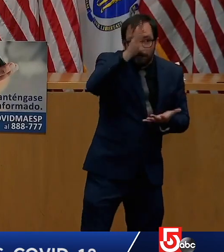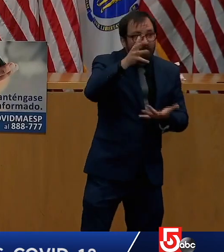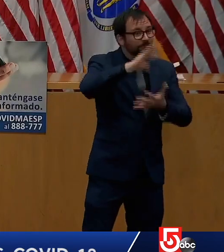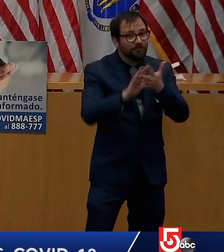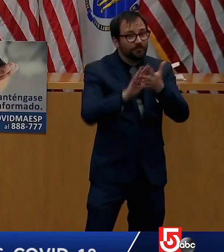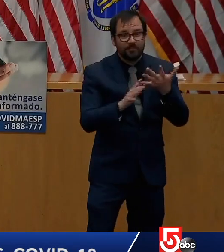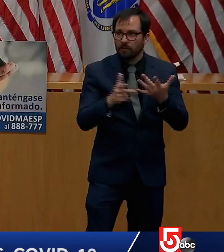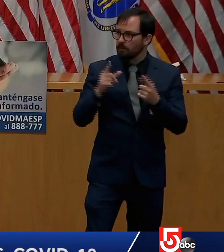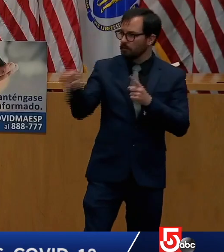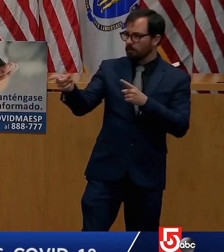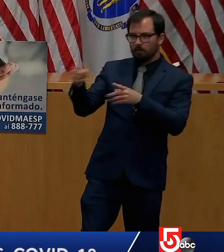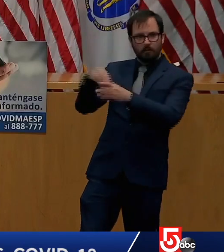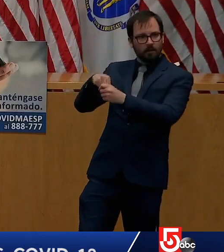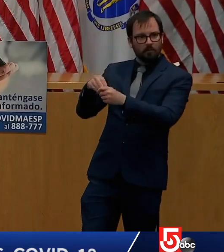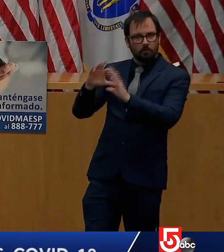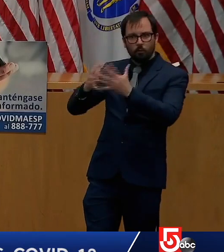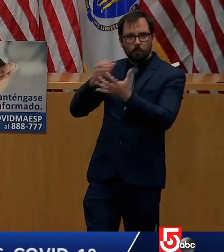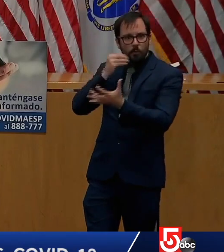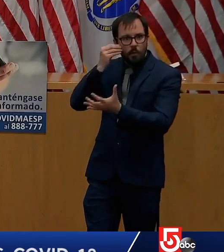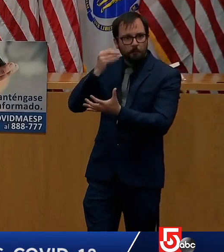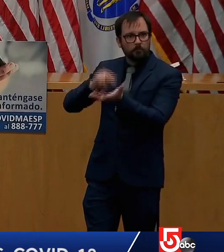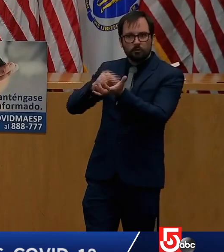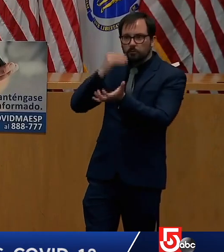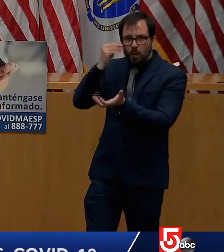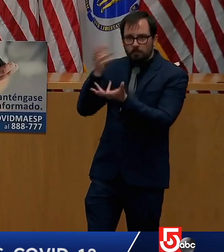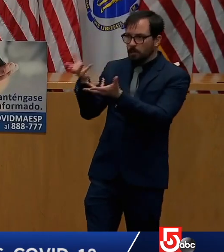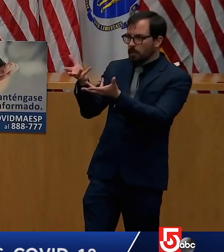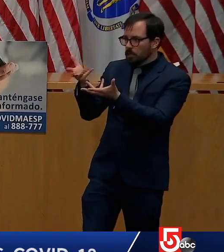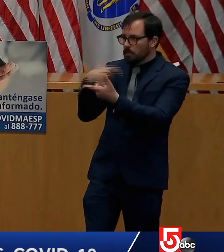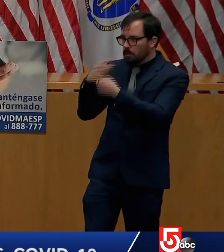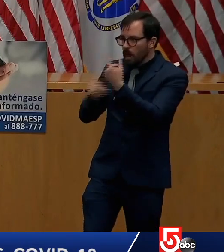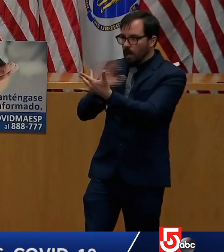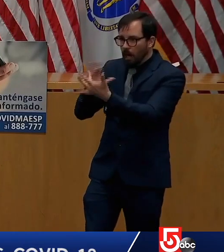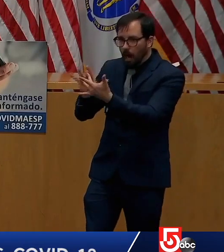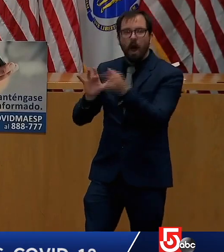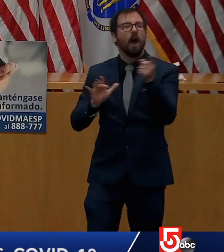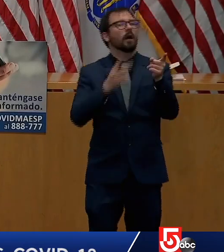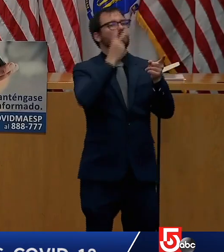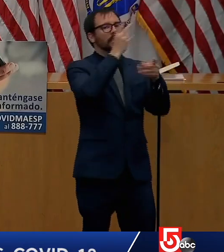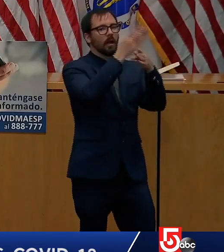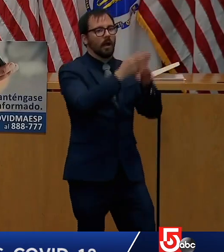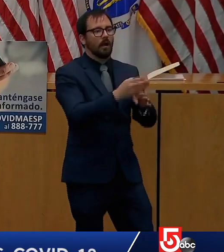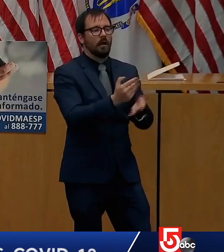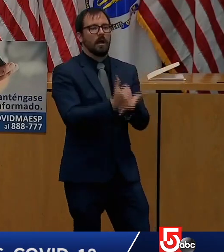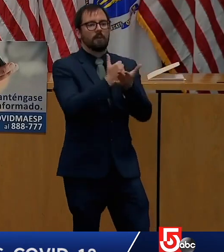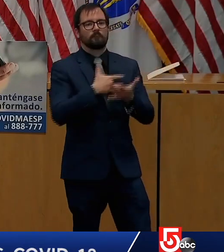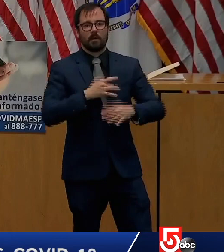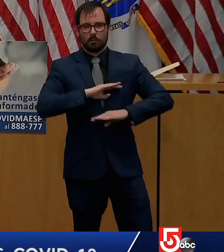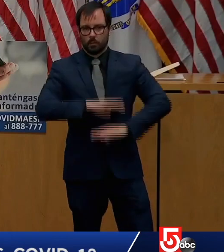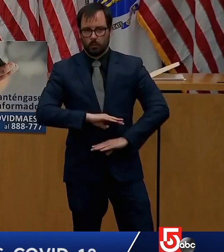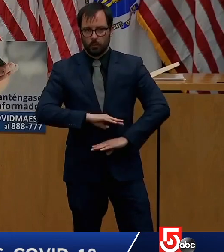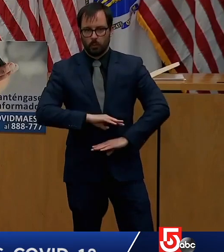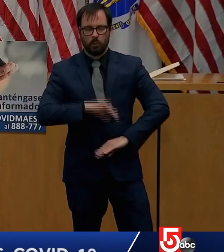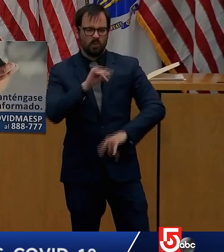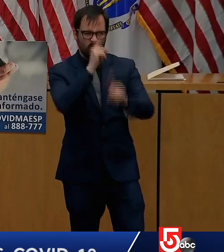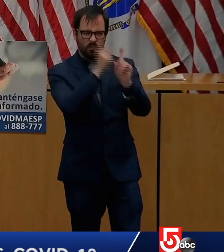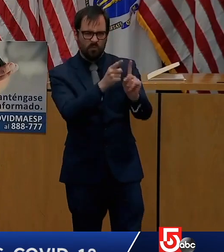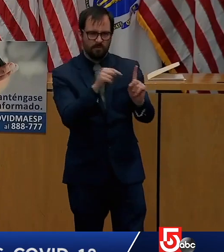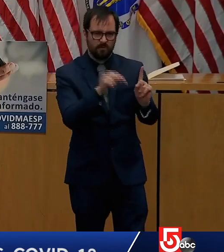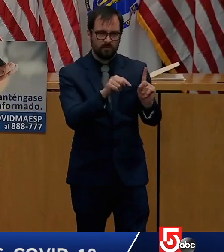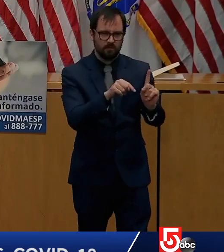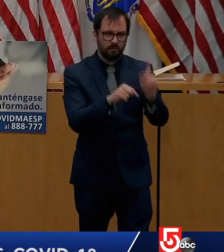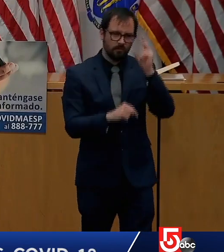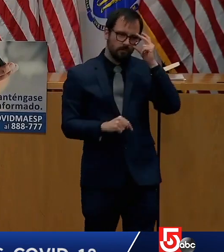guidance for families if they are considering the complex decision of moving a loved one out of a long-term care facility